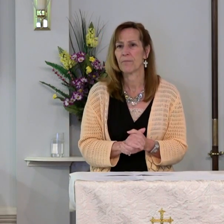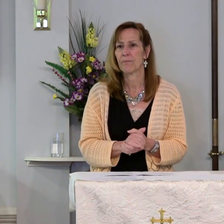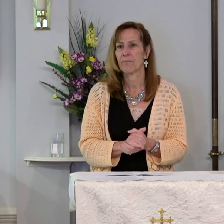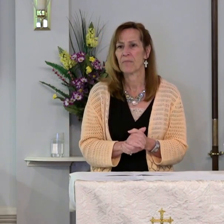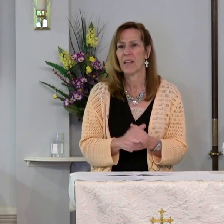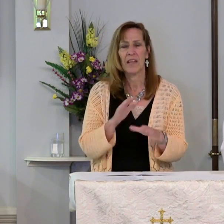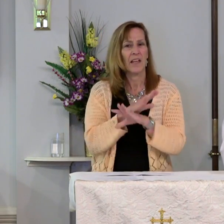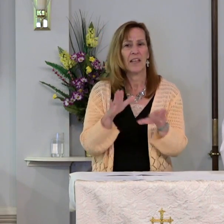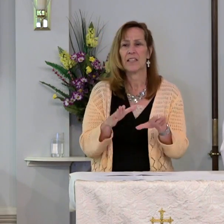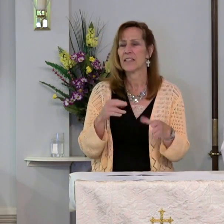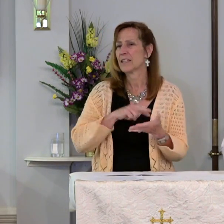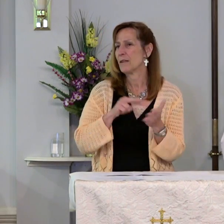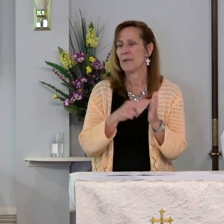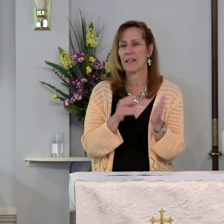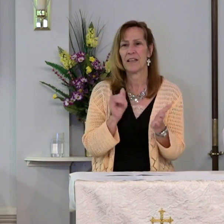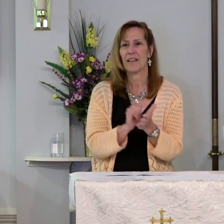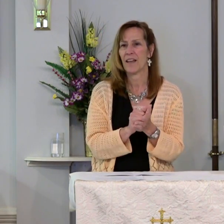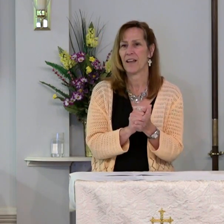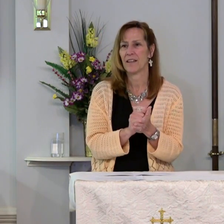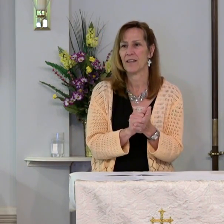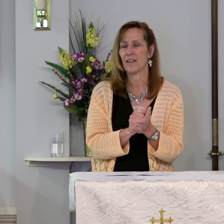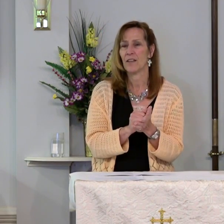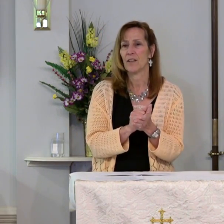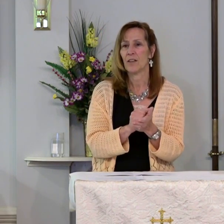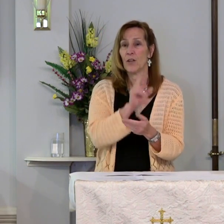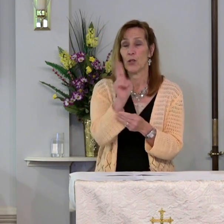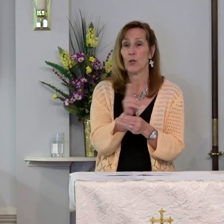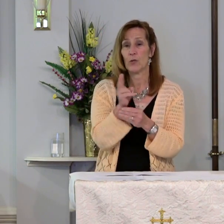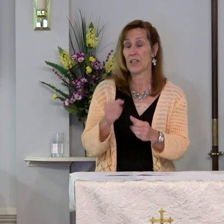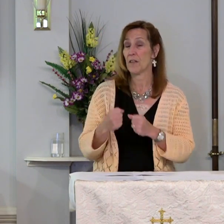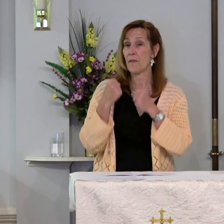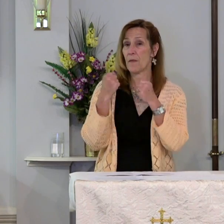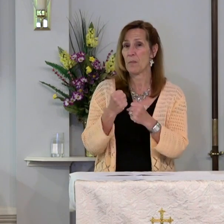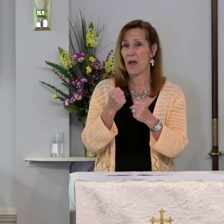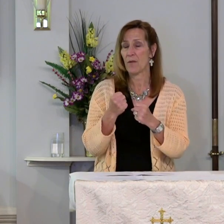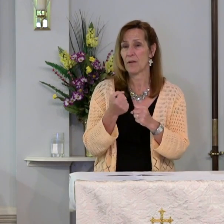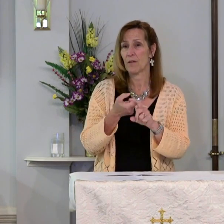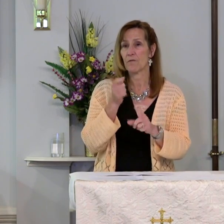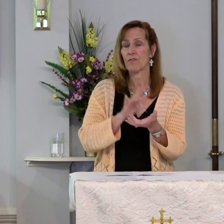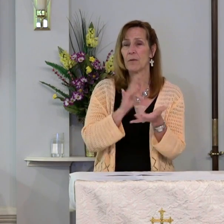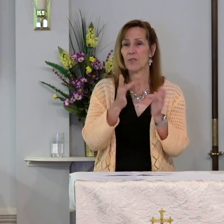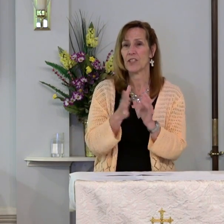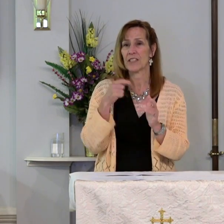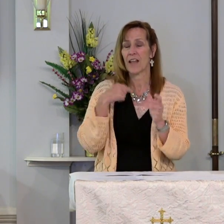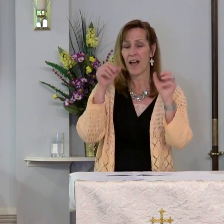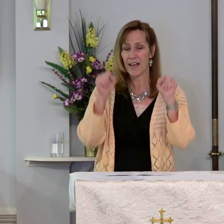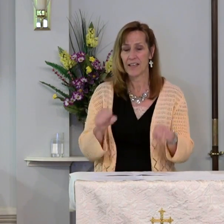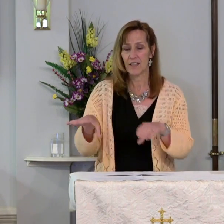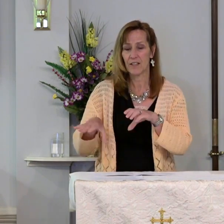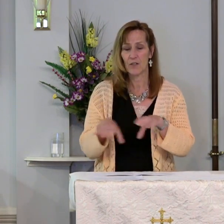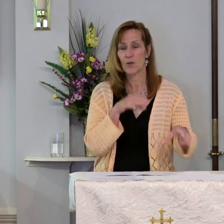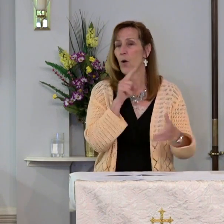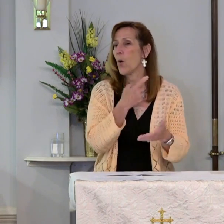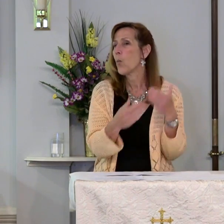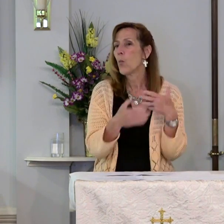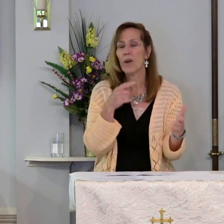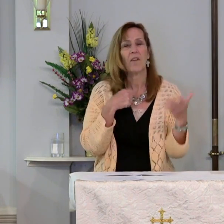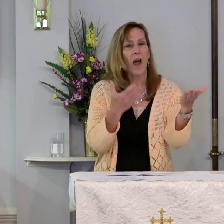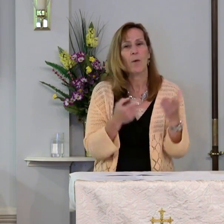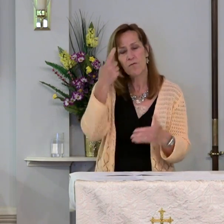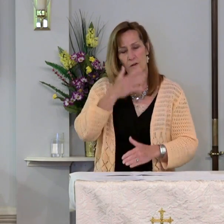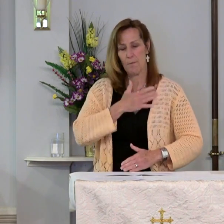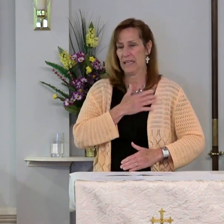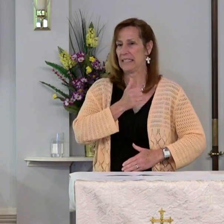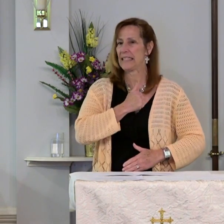It does not mean that using the power of Jesus I can do whatever I want for